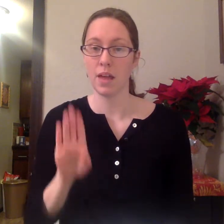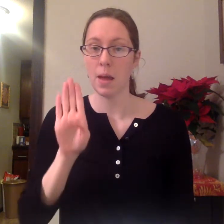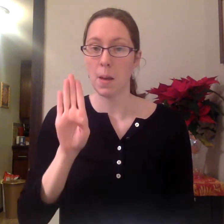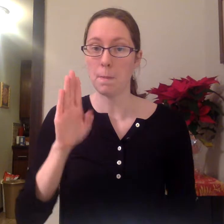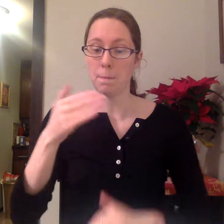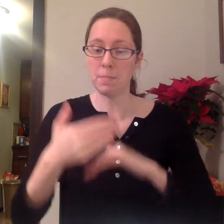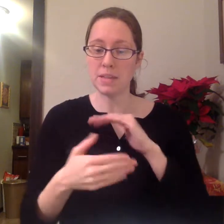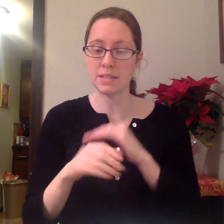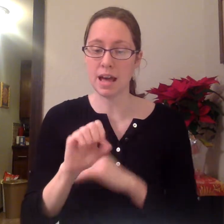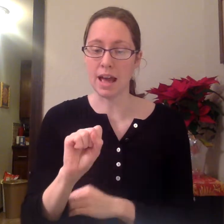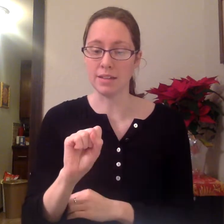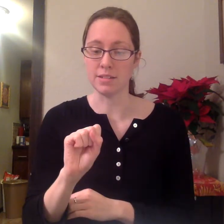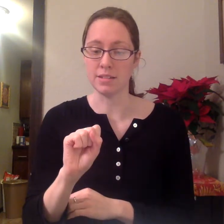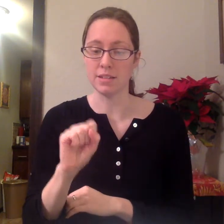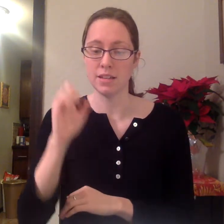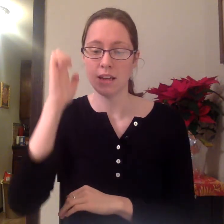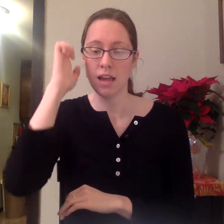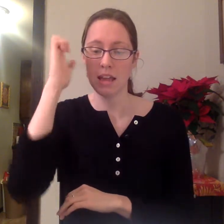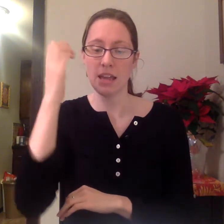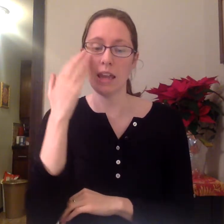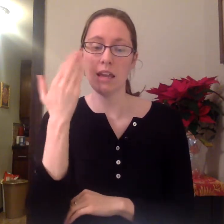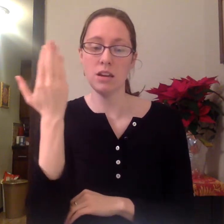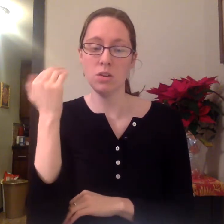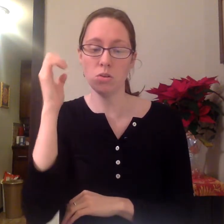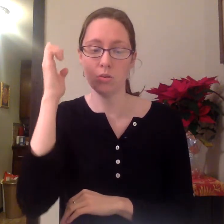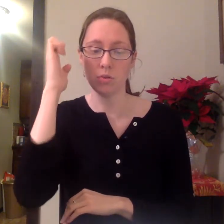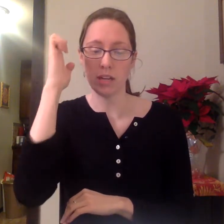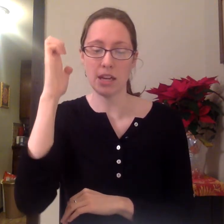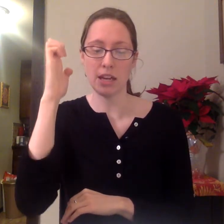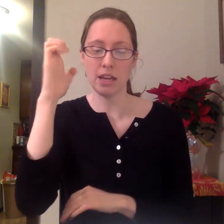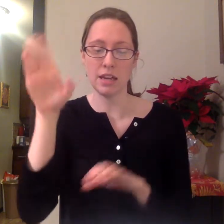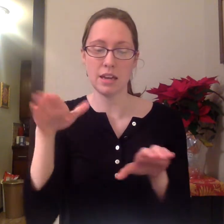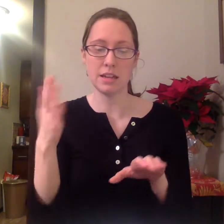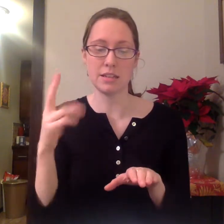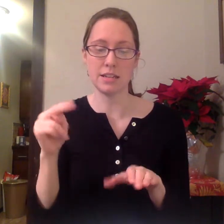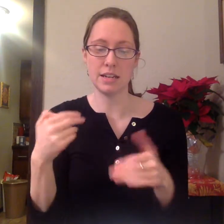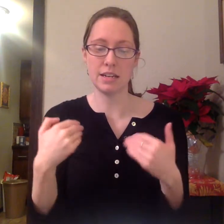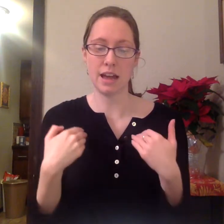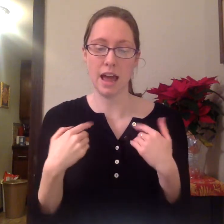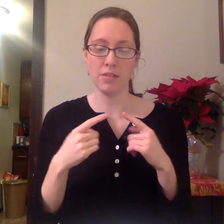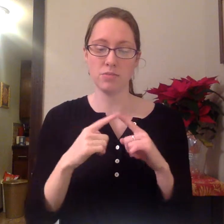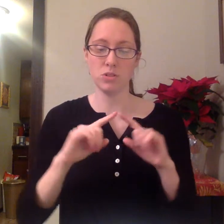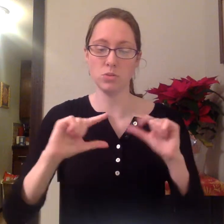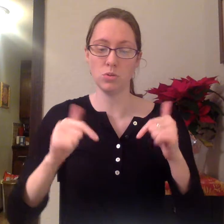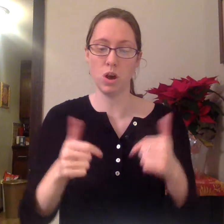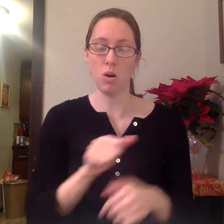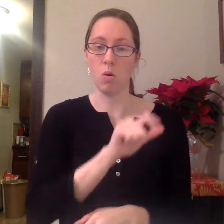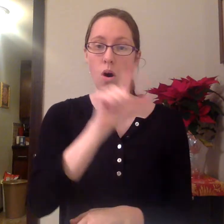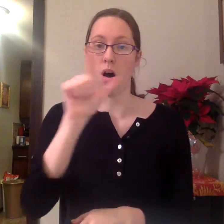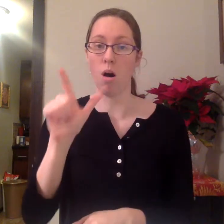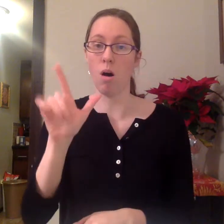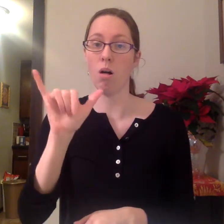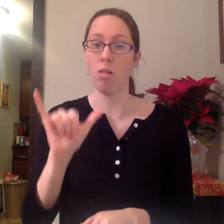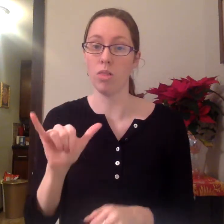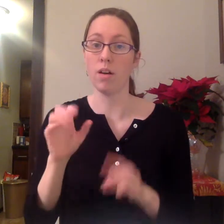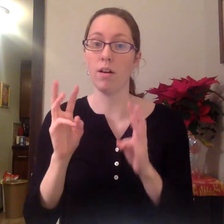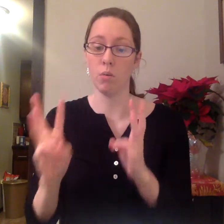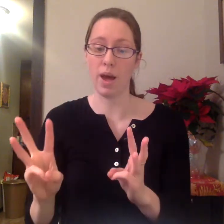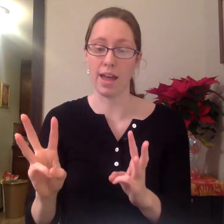Besides, he knew he didn't have to go all the way.